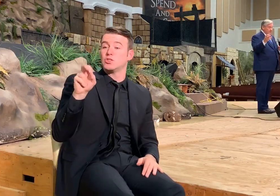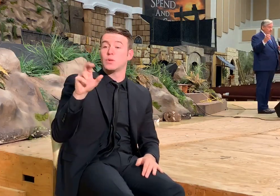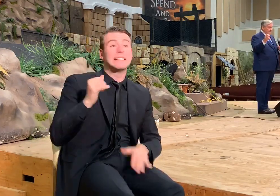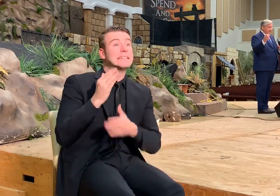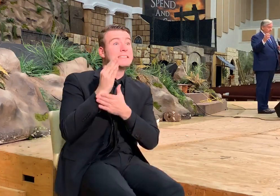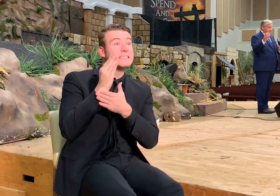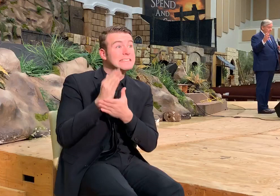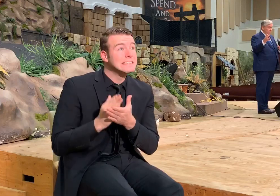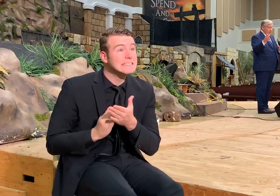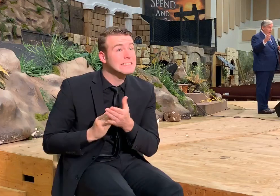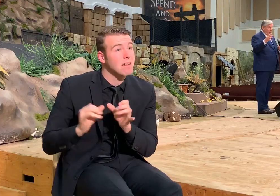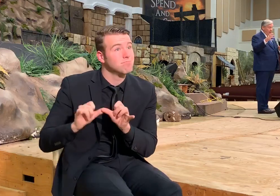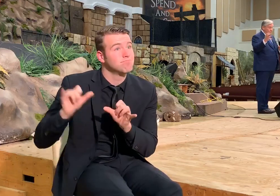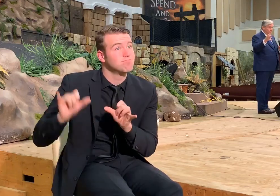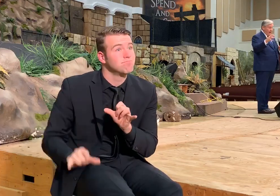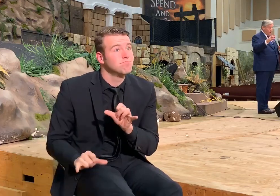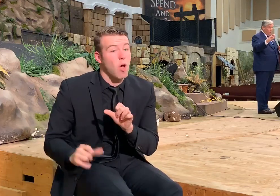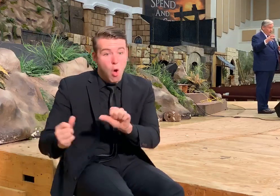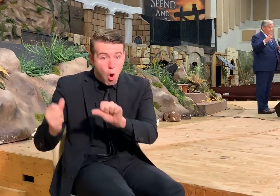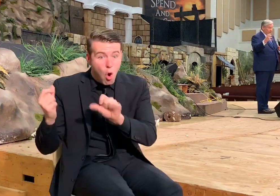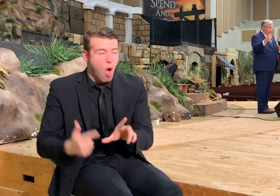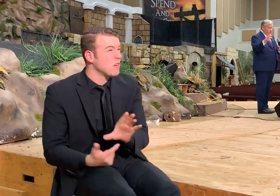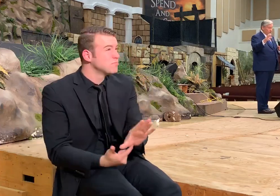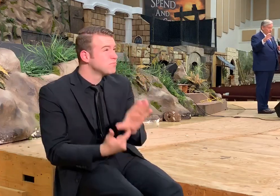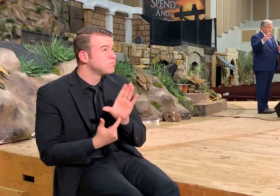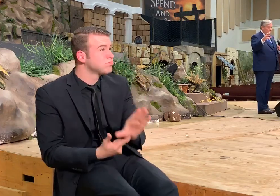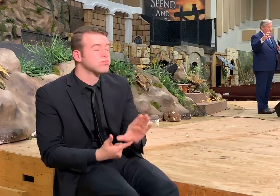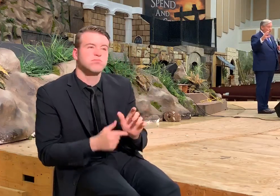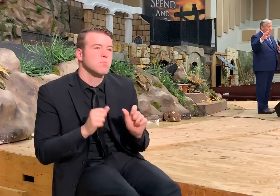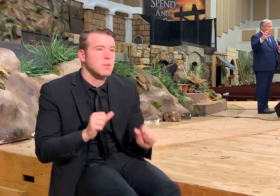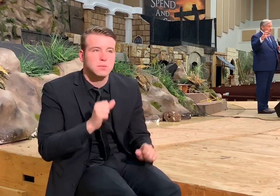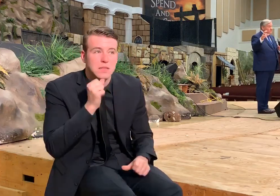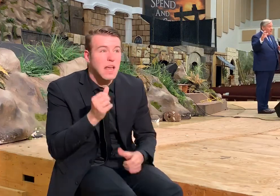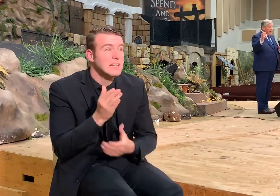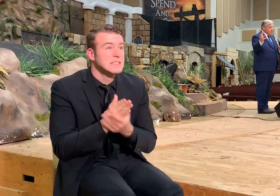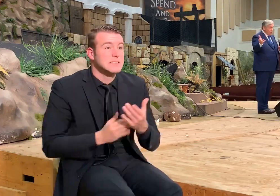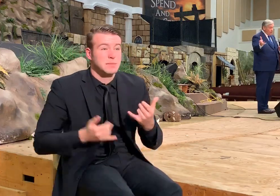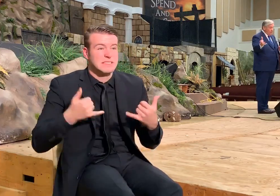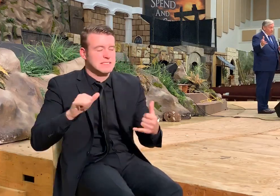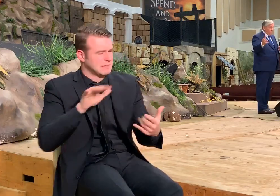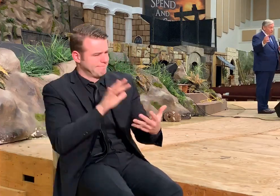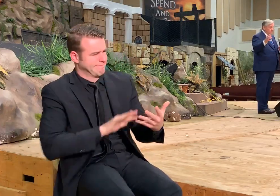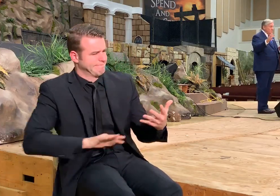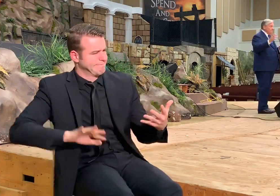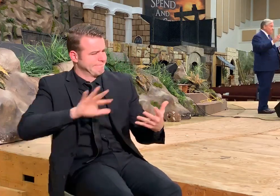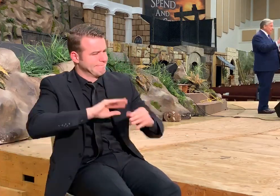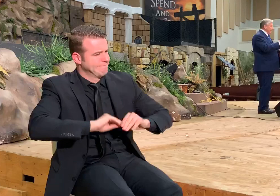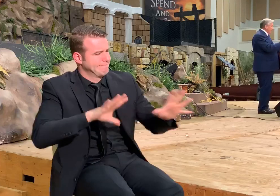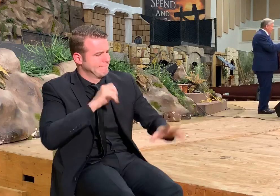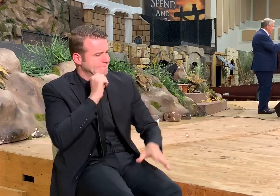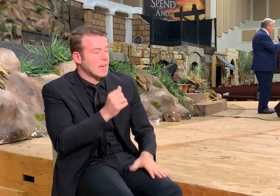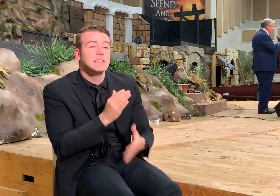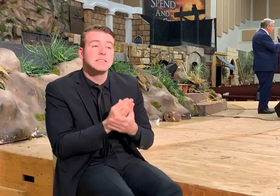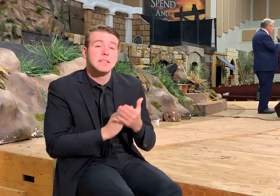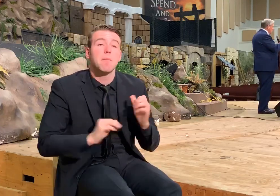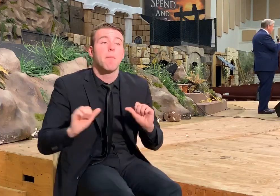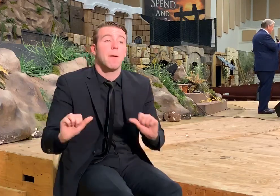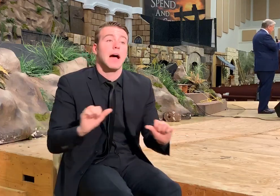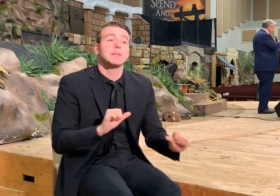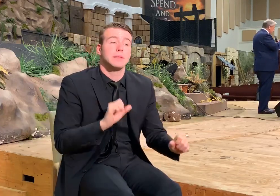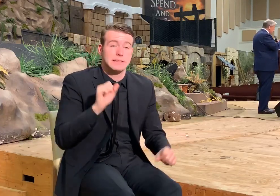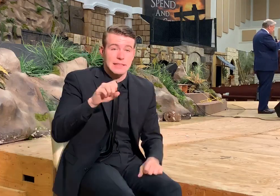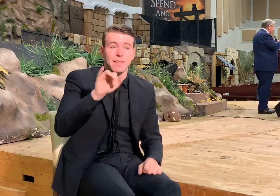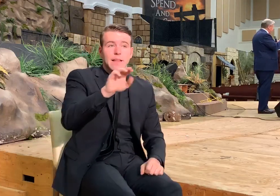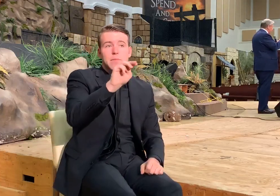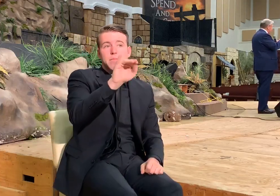abstract or ambiguous or not totally revealed. But it has a portion